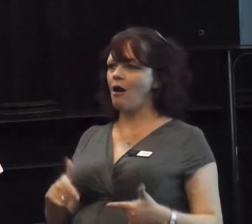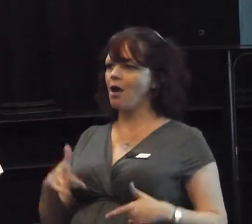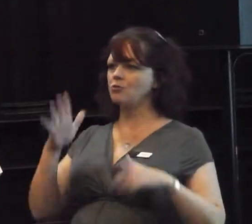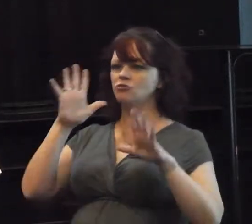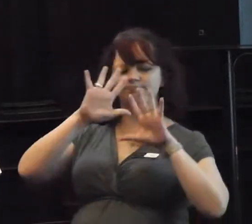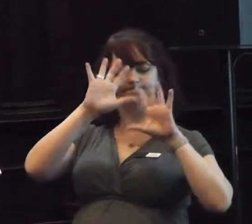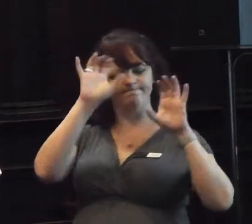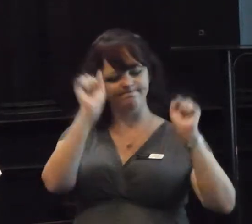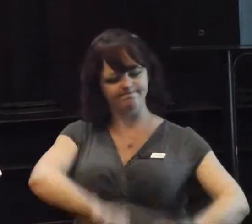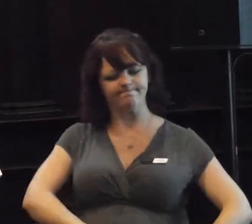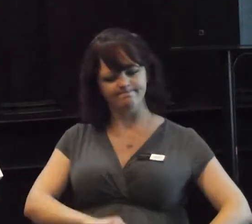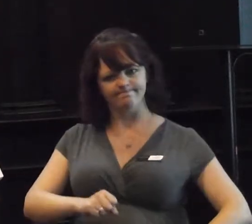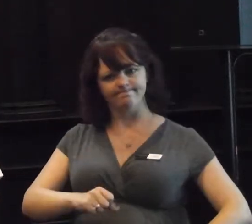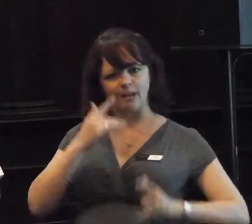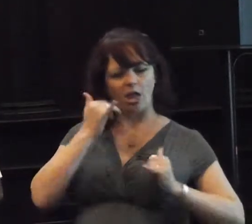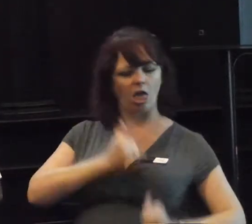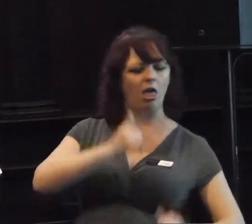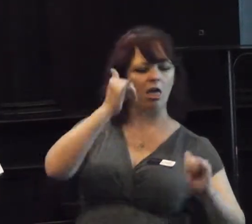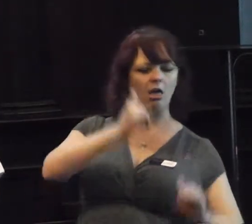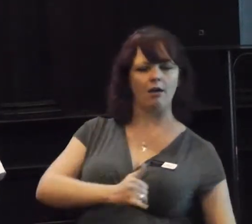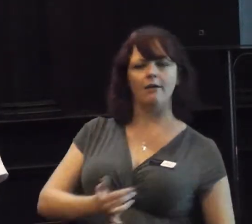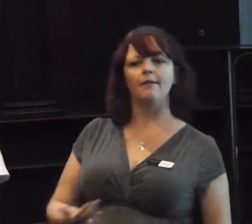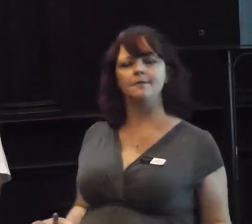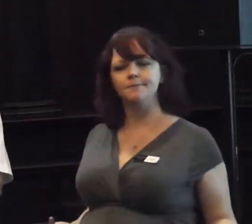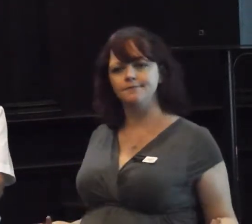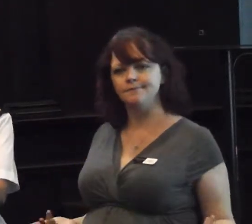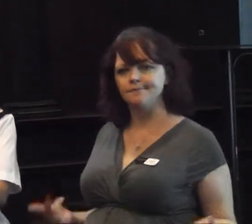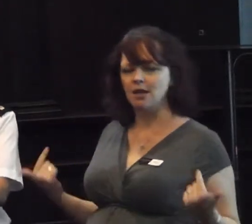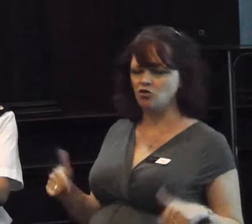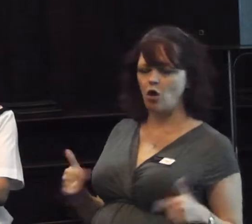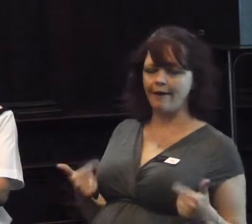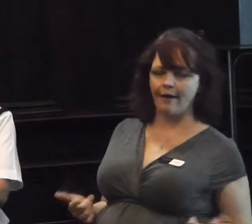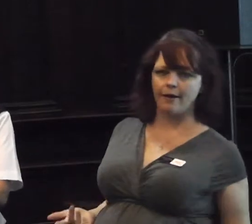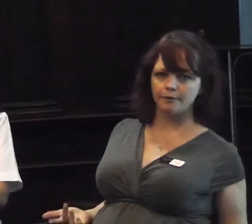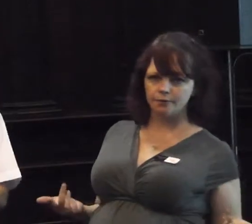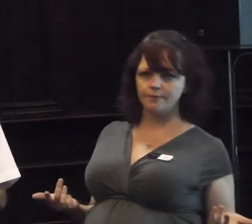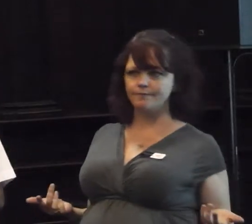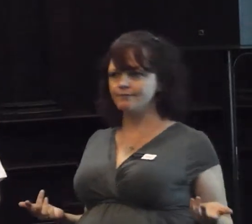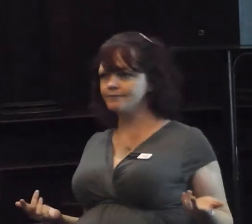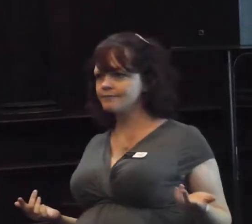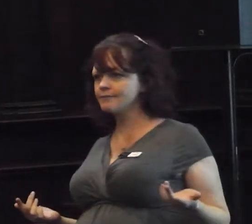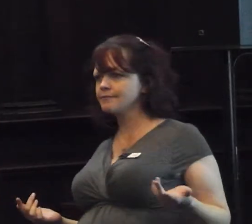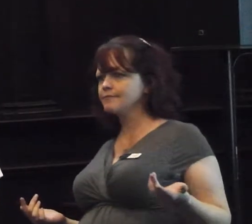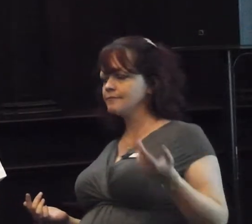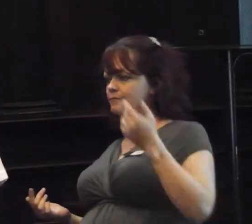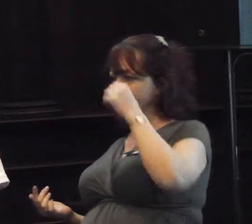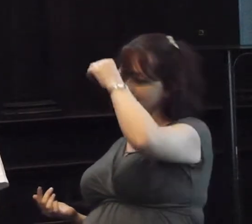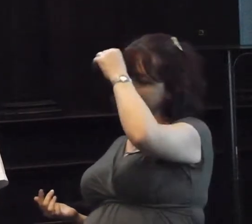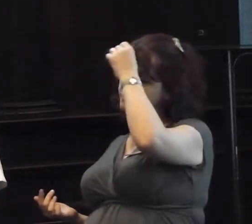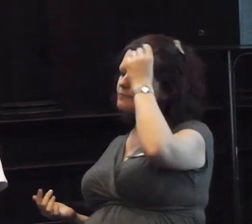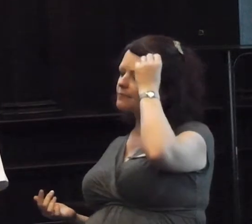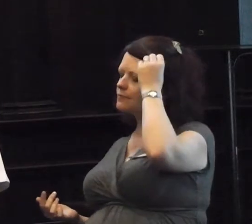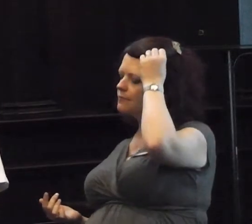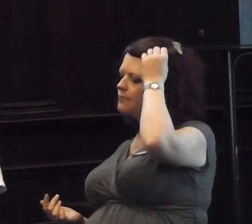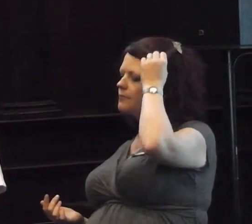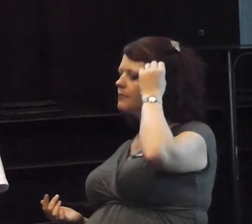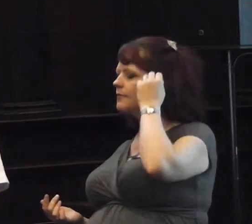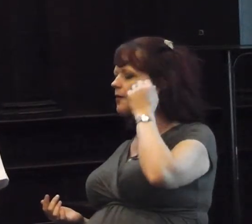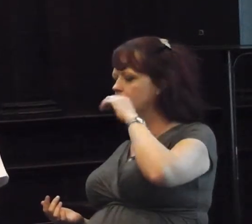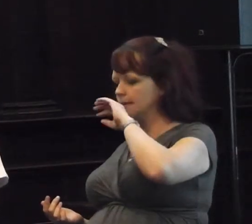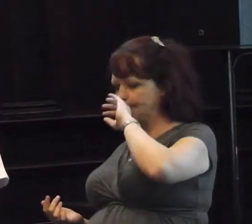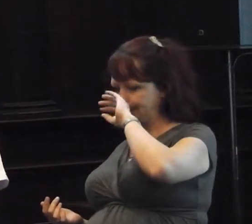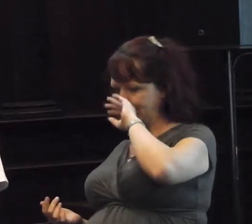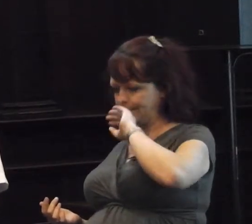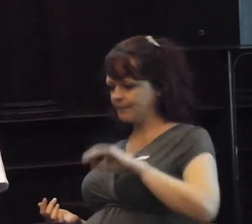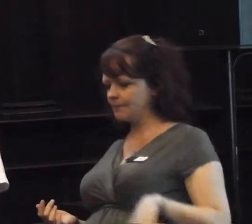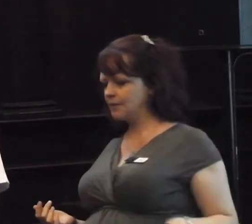I would think that's a, then a great privilege. If that police officer did not stop and search, would you recollect an individual with that